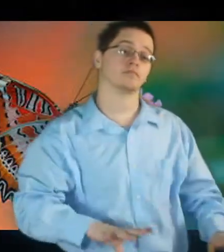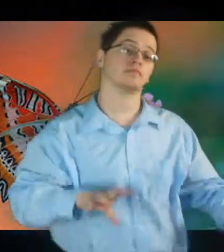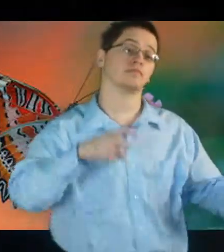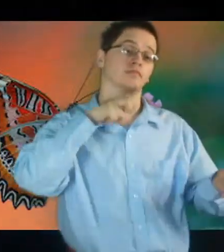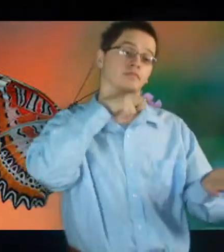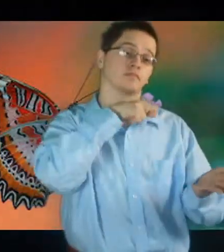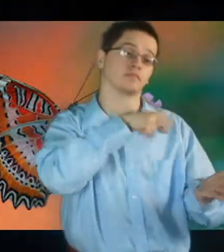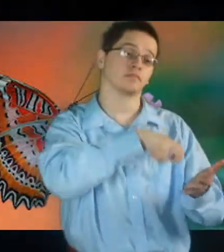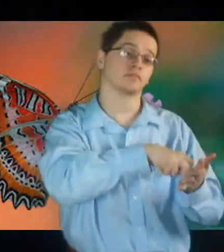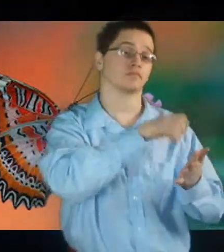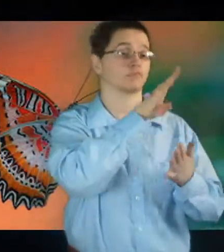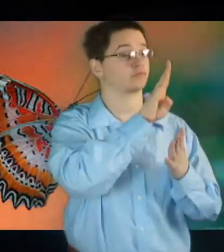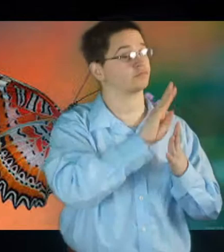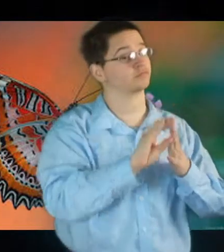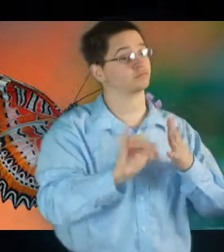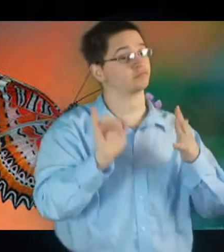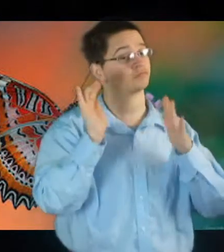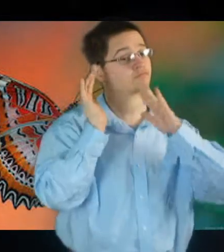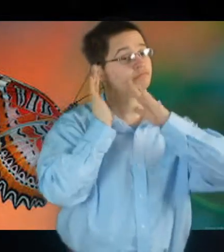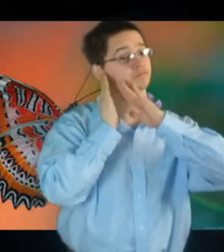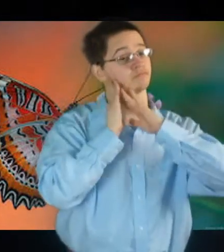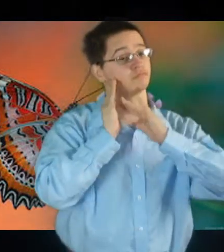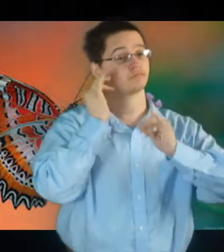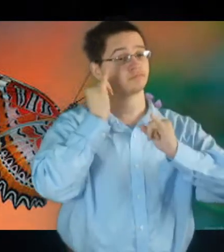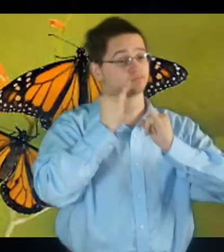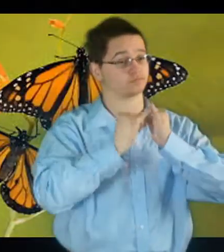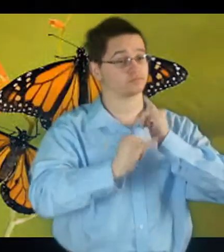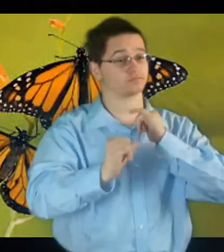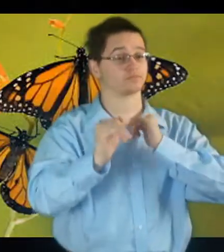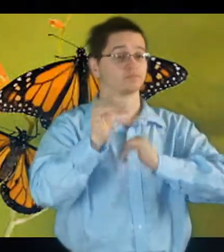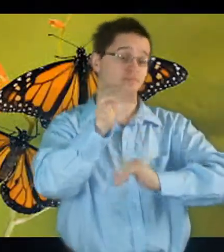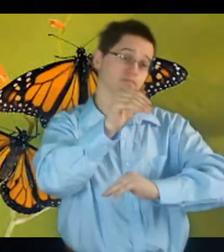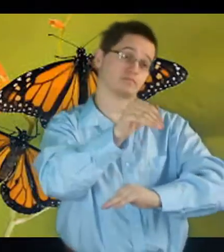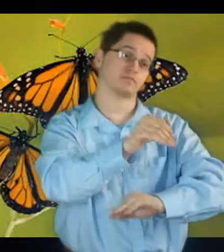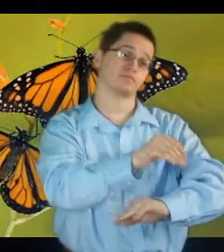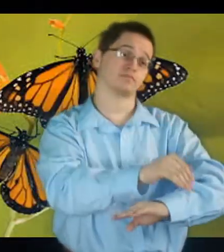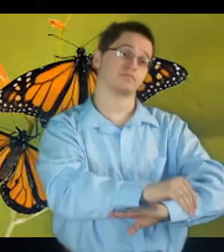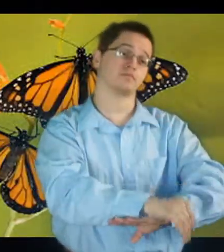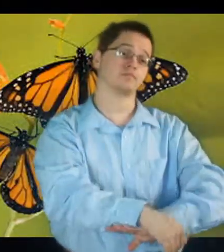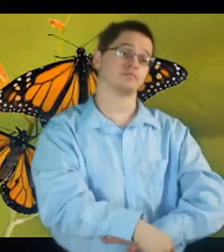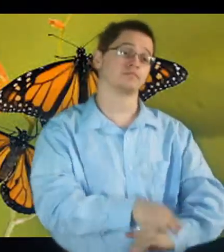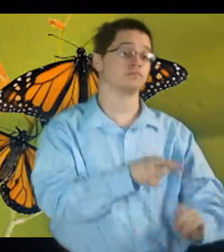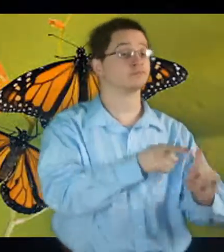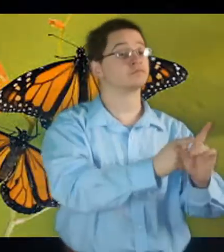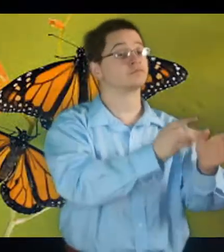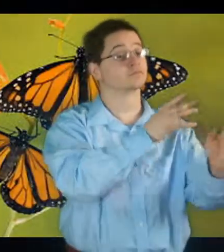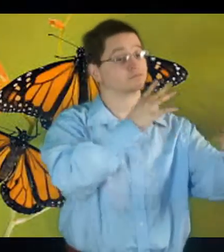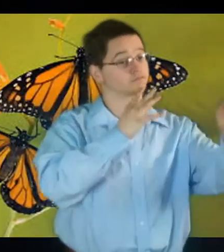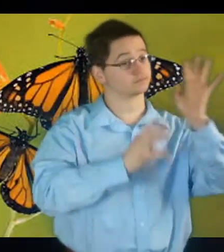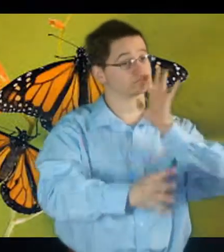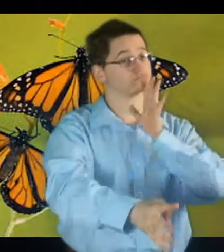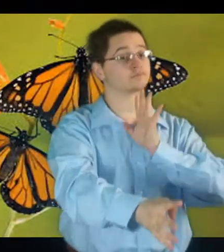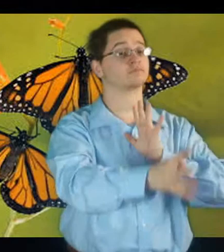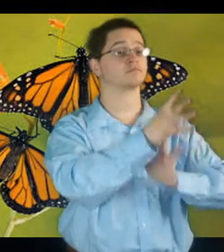my knees by her bed She talks to Jesus